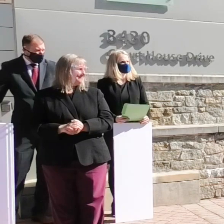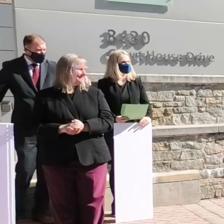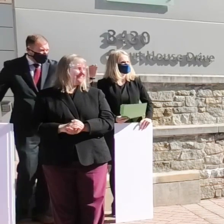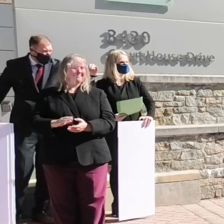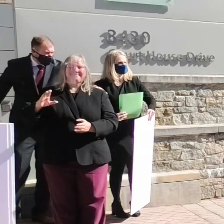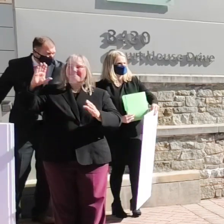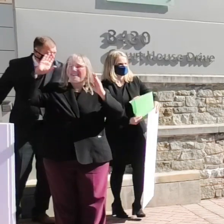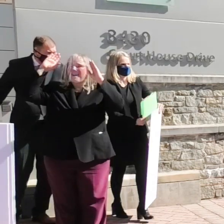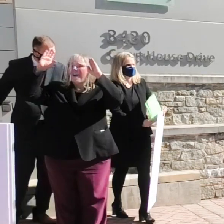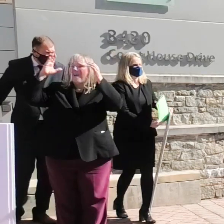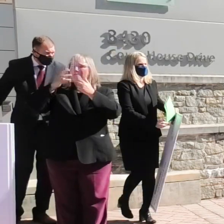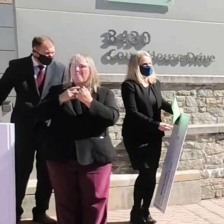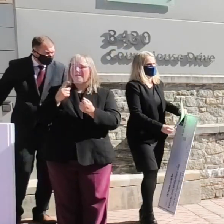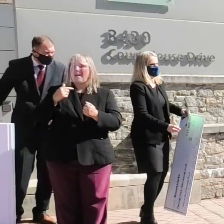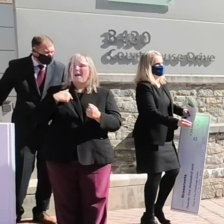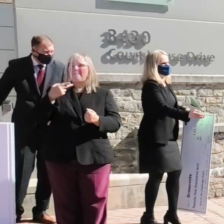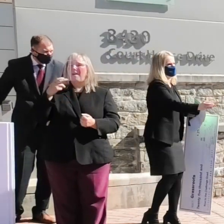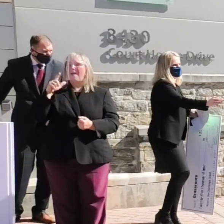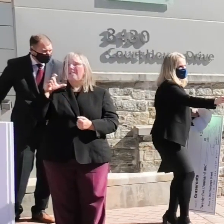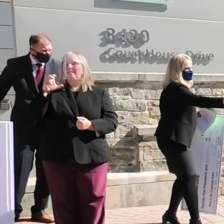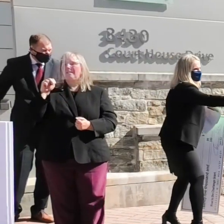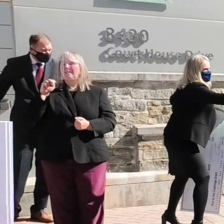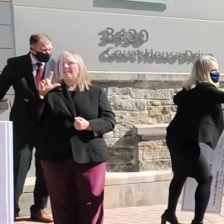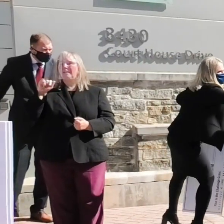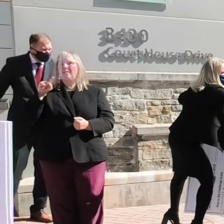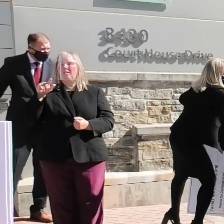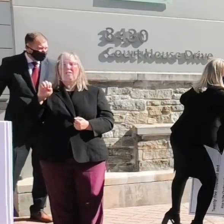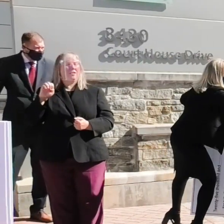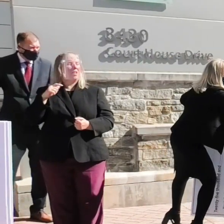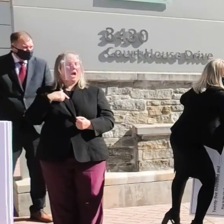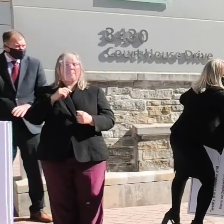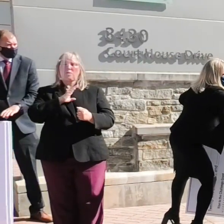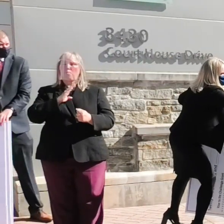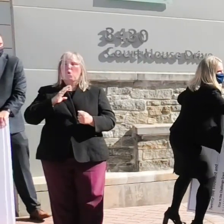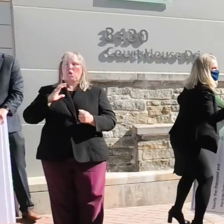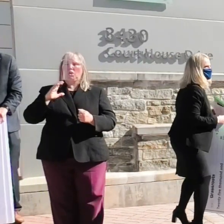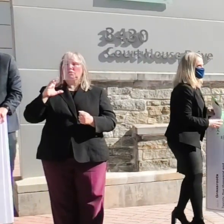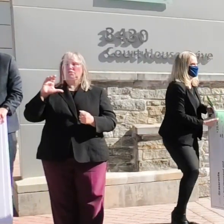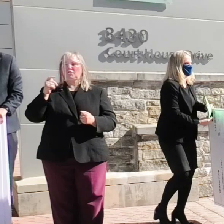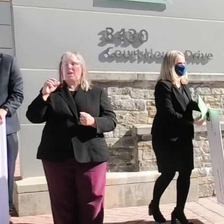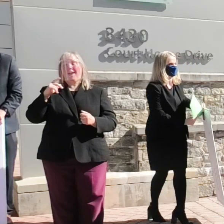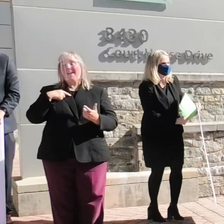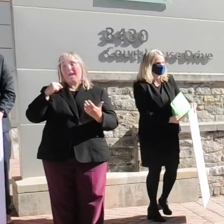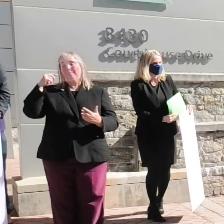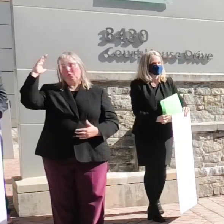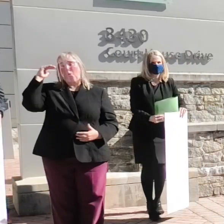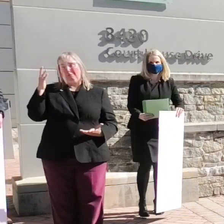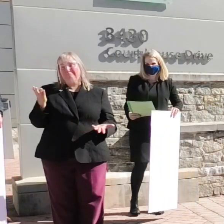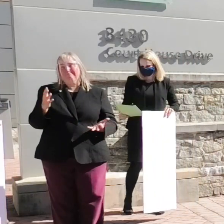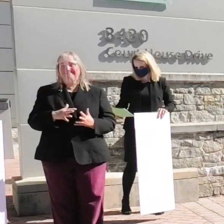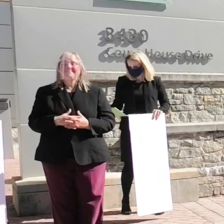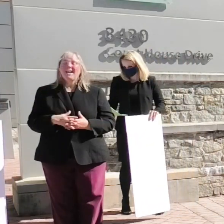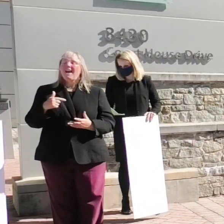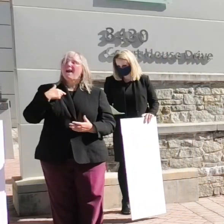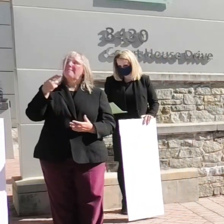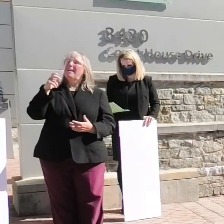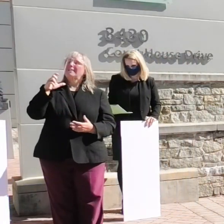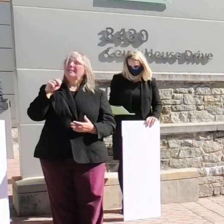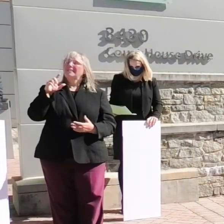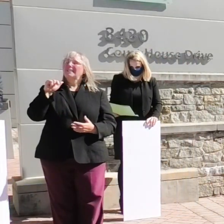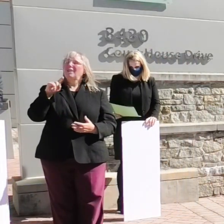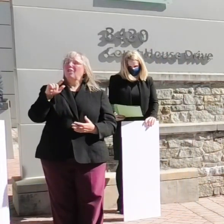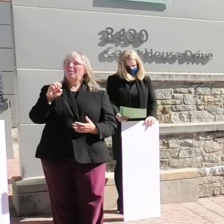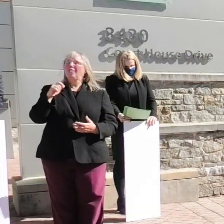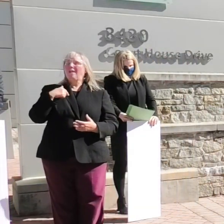hi everyone I'm Helen little I'm the board chair oh and I'm short I'm Helen little I'm the